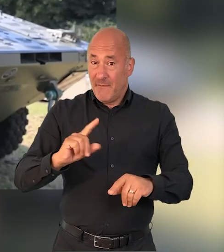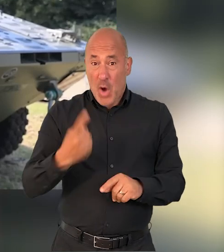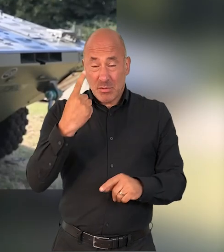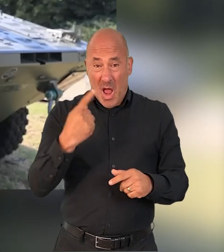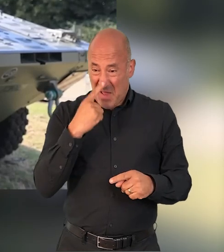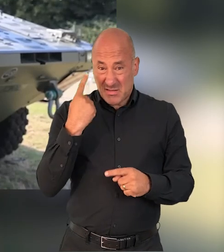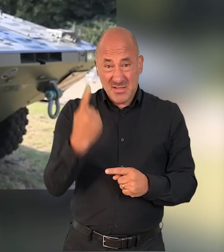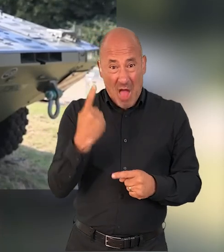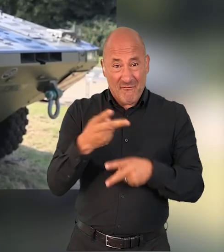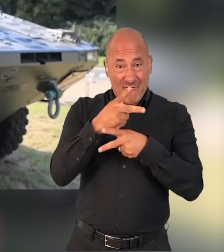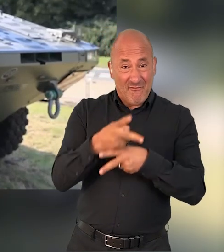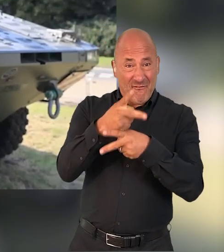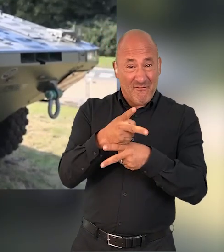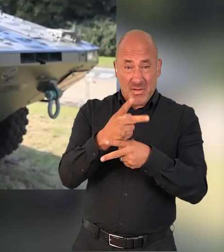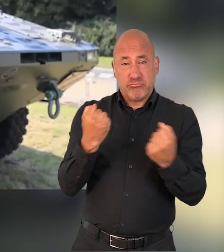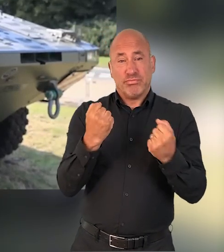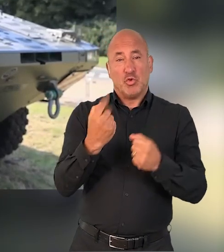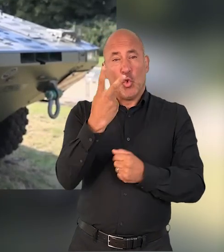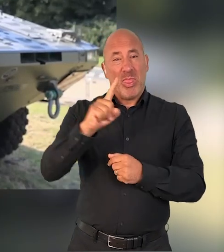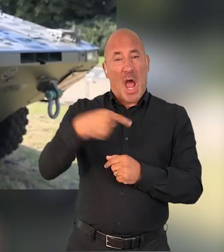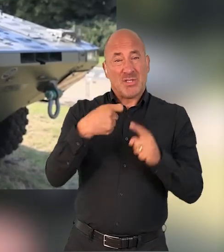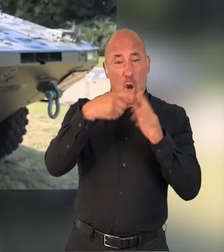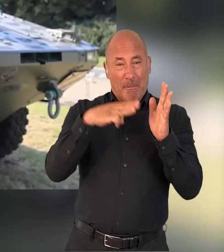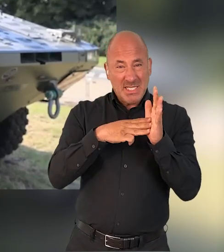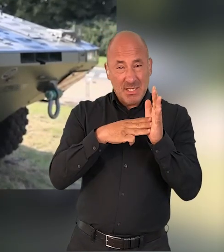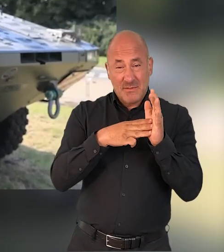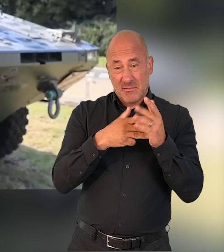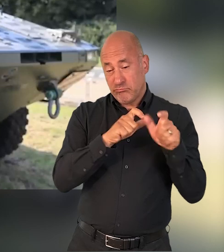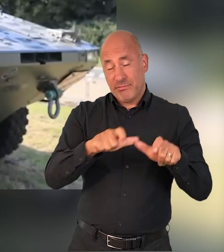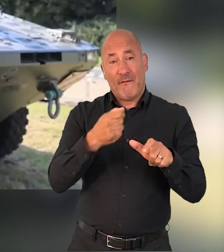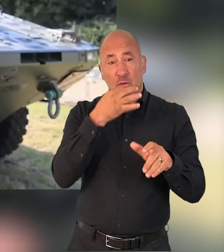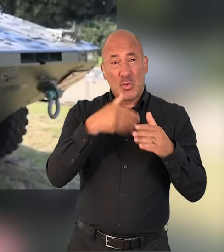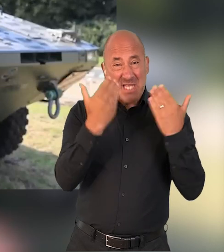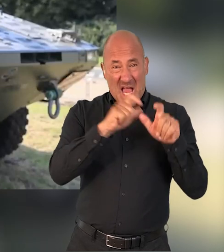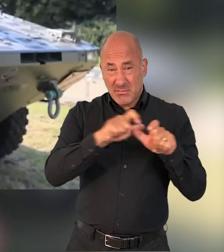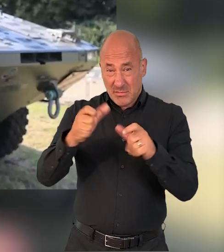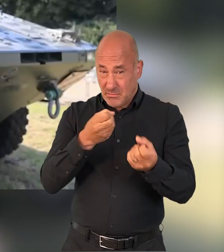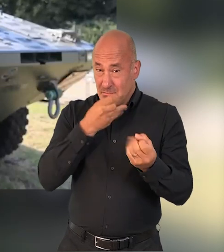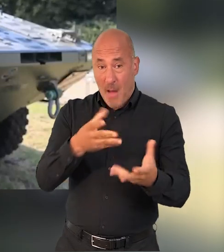for the first time that can self-support itself for up to 2,000 kilometres in a few days' time.